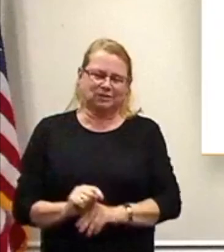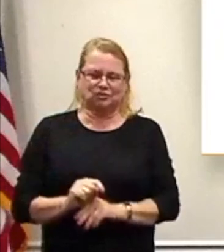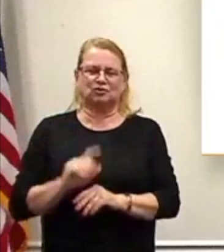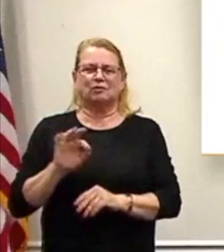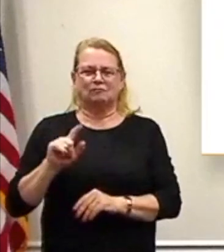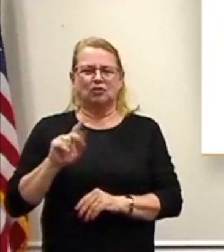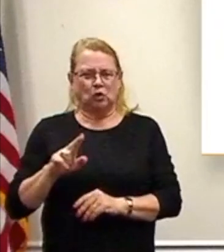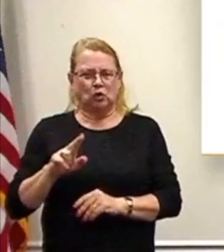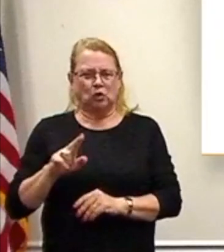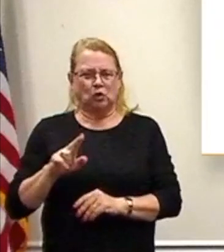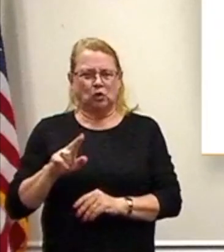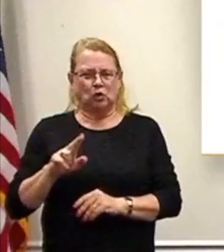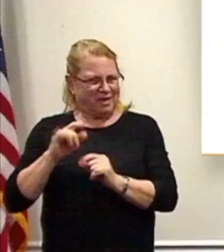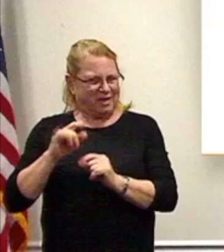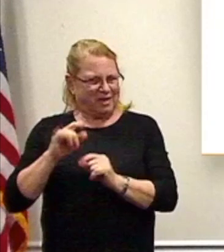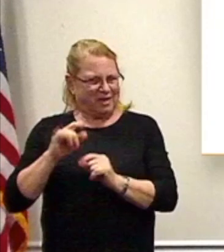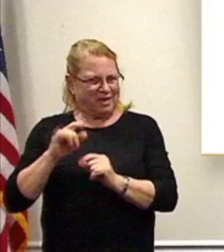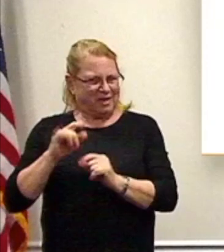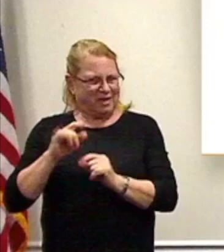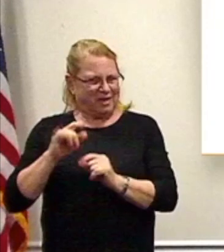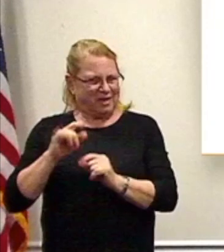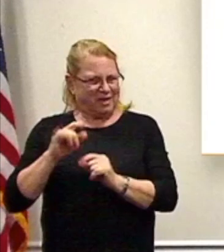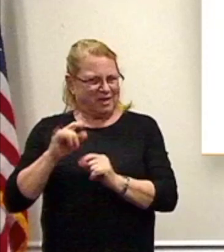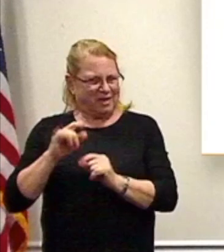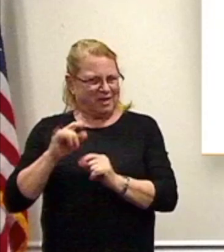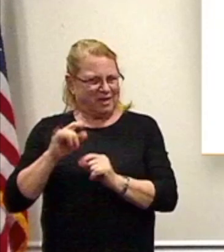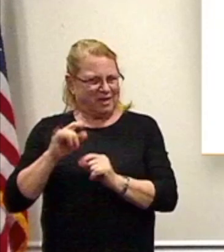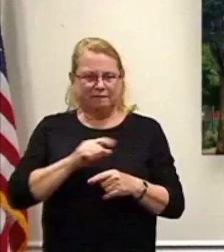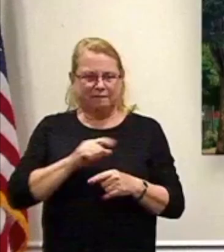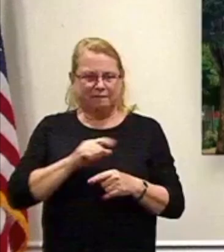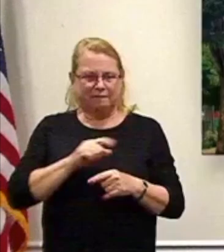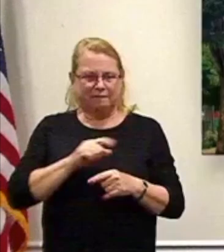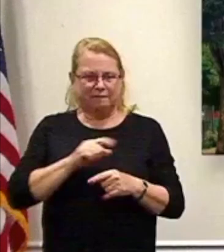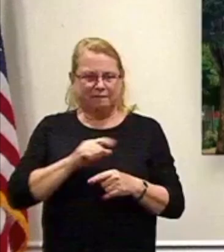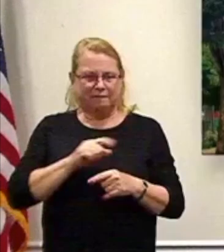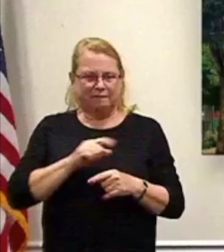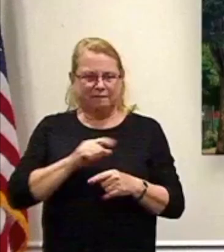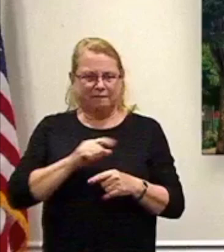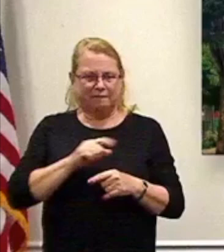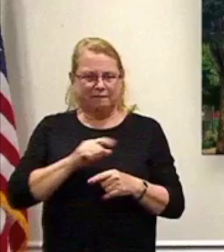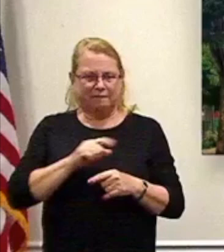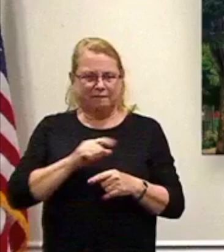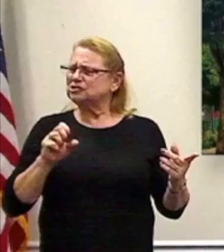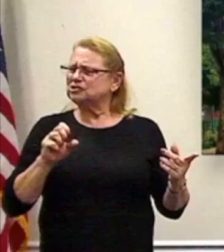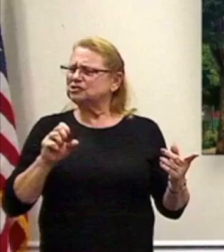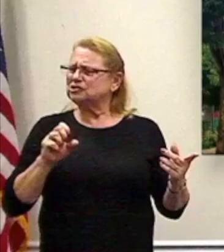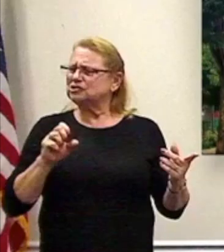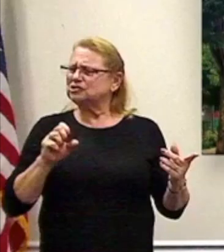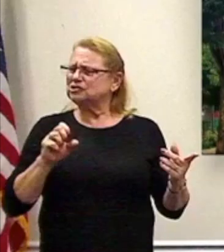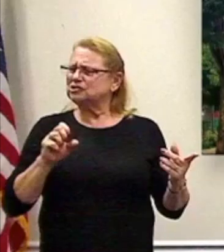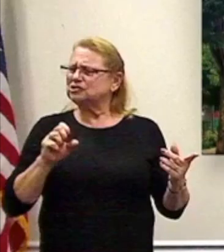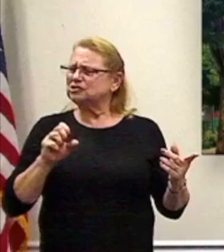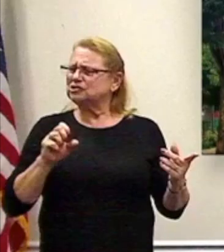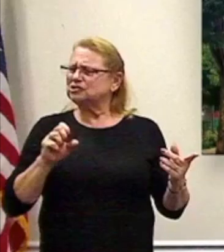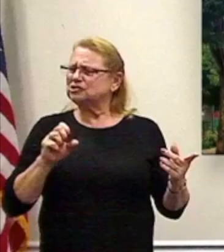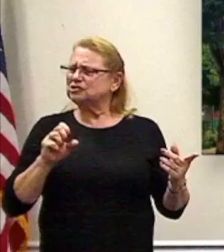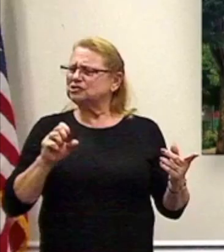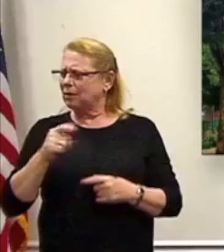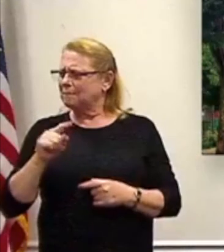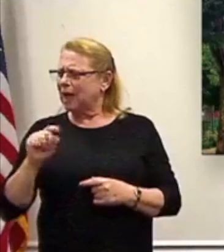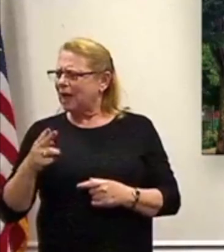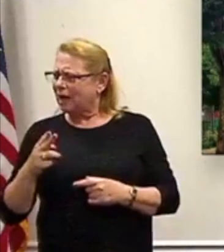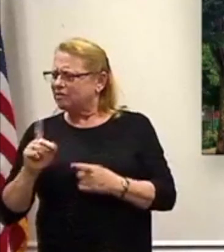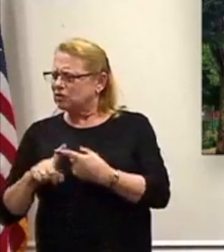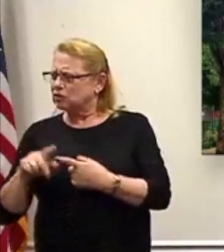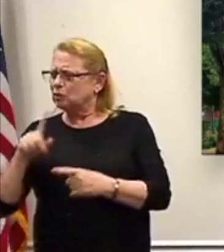the two. We're going to go to Jason in one second. Jason had a question regarding Path to Promise. But Mary wanted to ask about